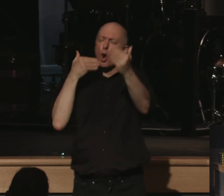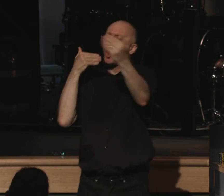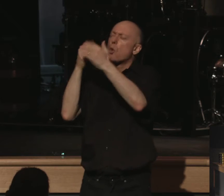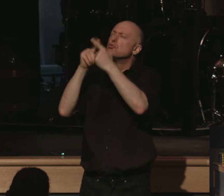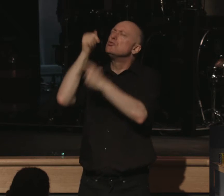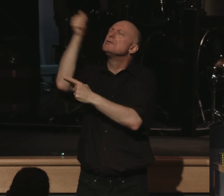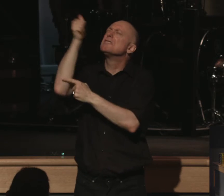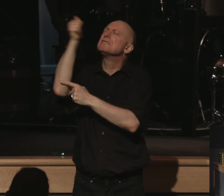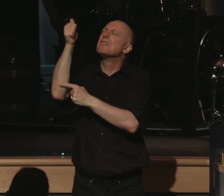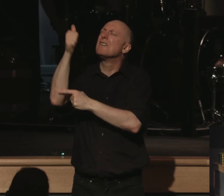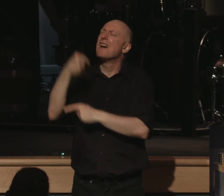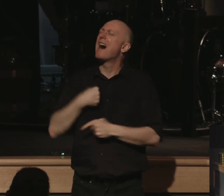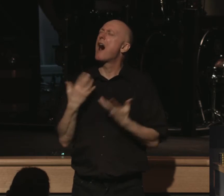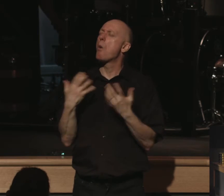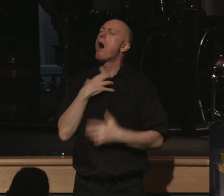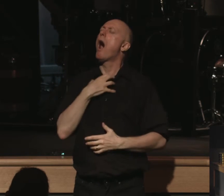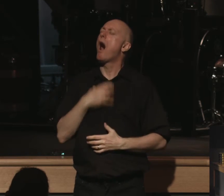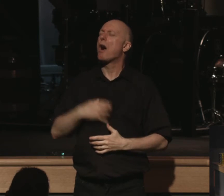I want to be one who hungers for you in prayer.